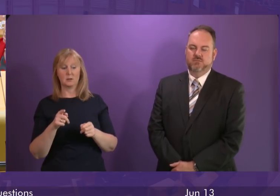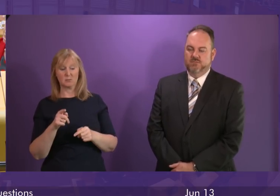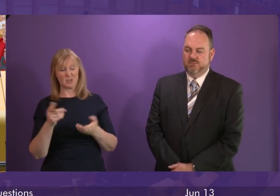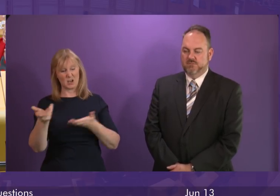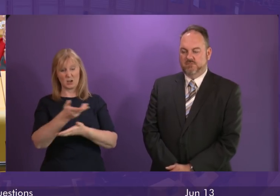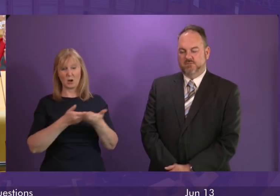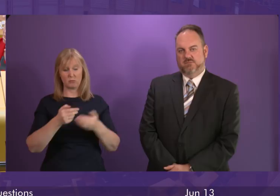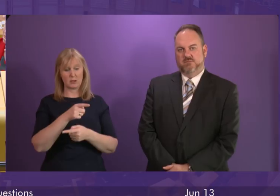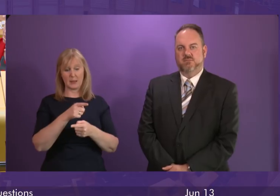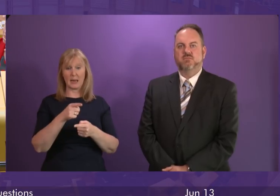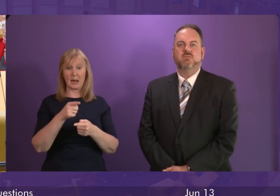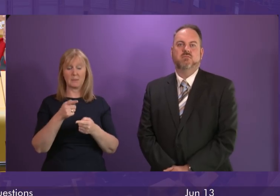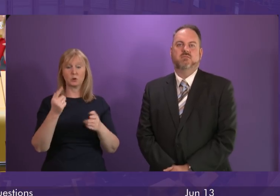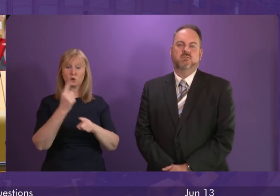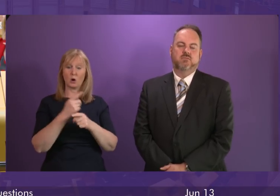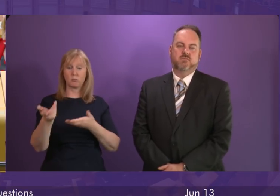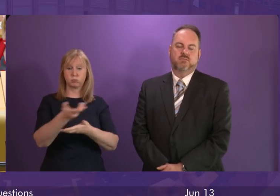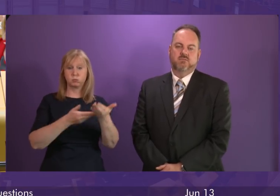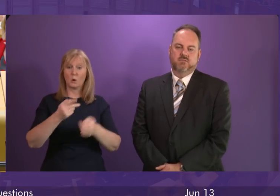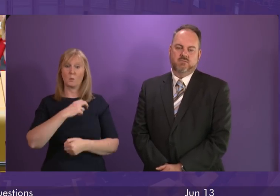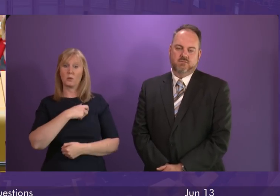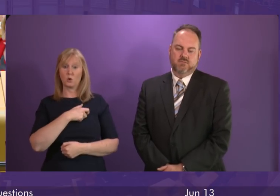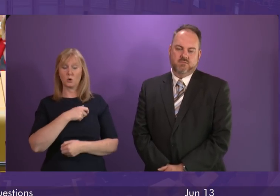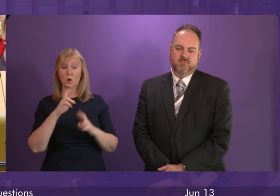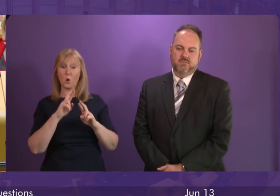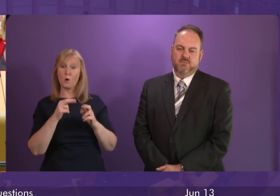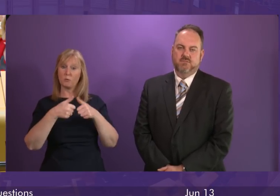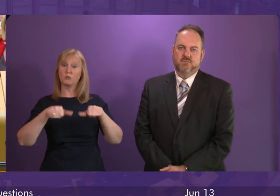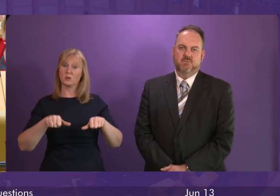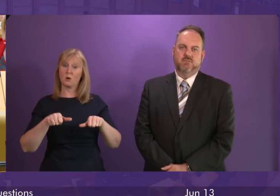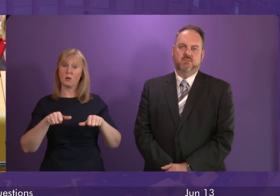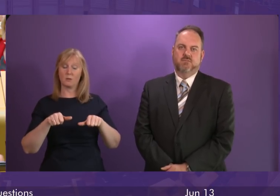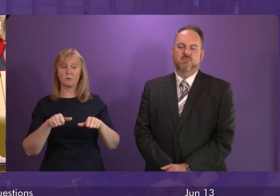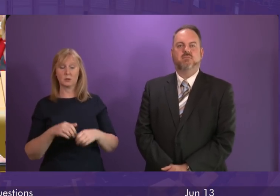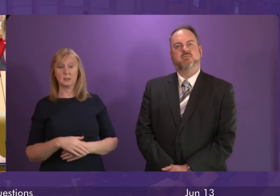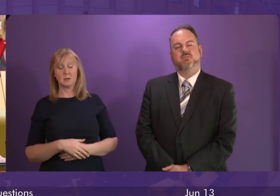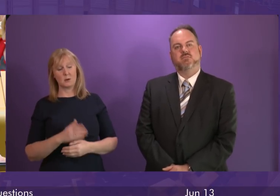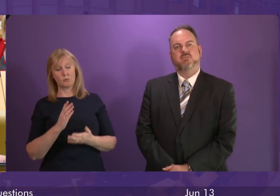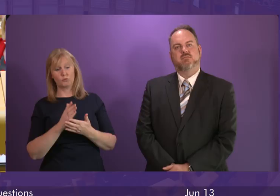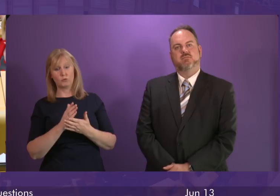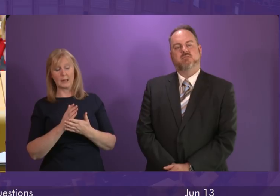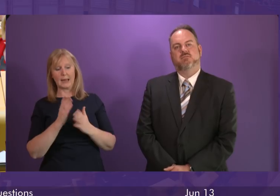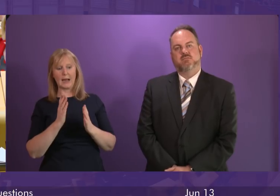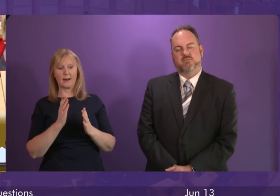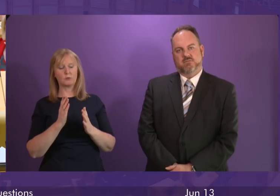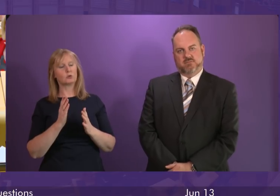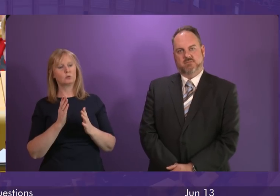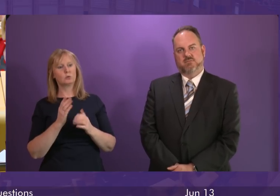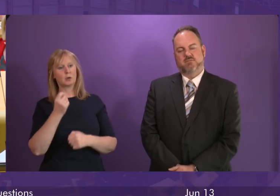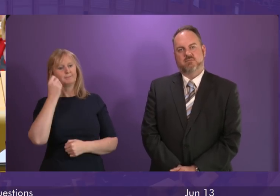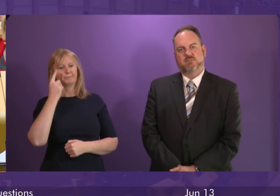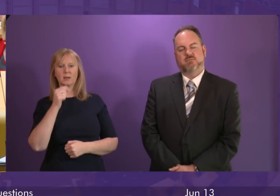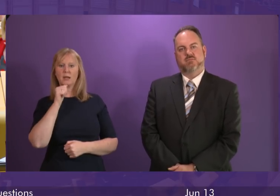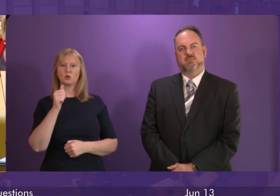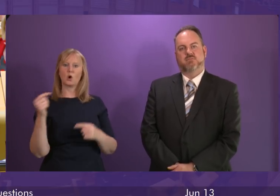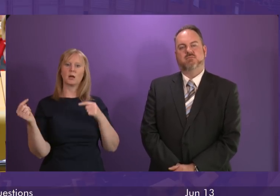table with trade unions and come to a resolution and I hope all members will do so but it has to be based on a recognition that this is not a